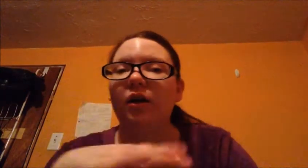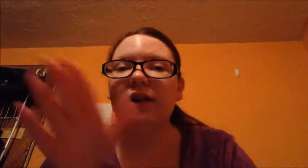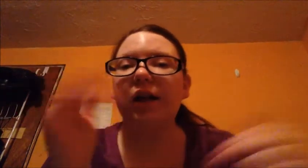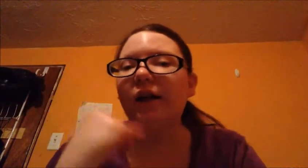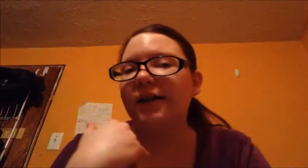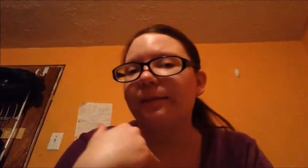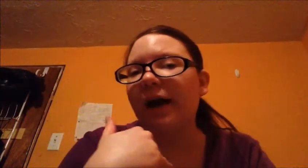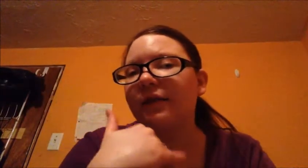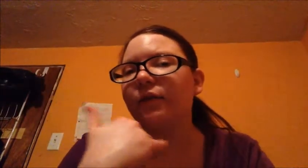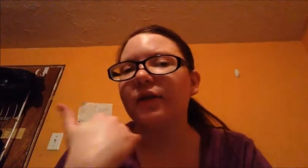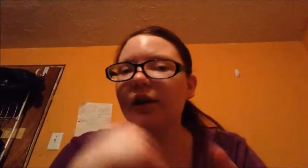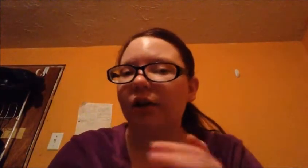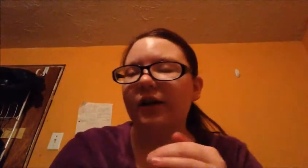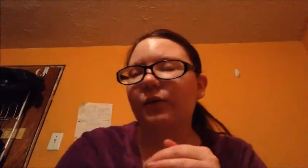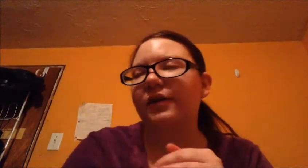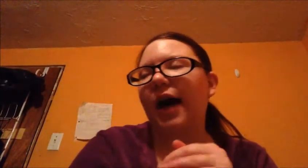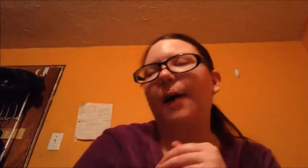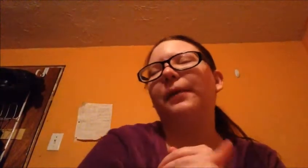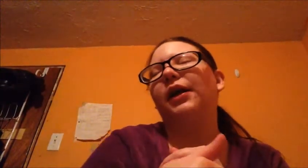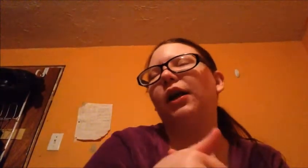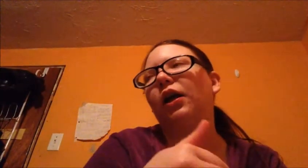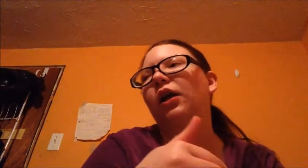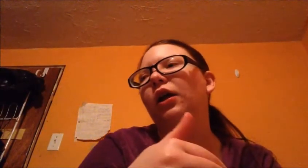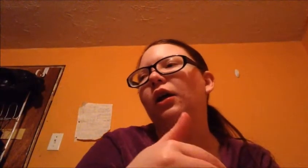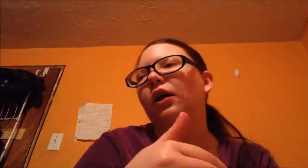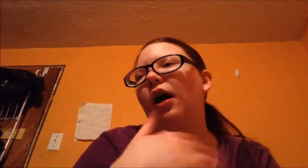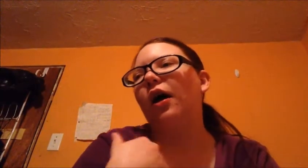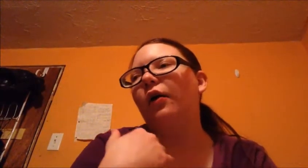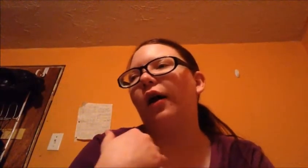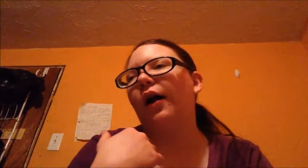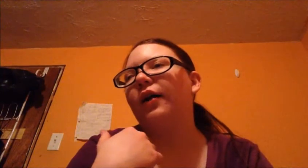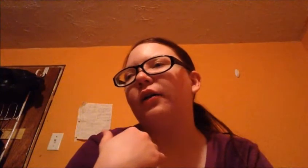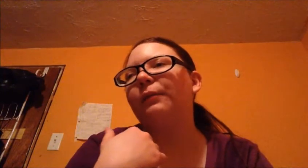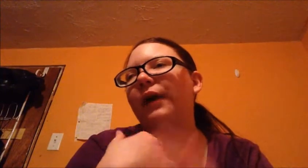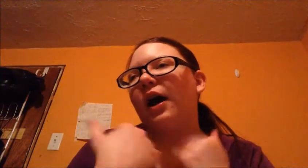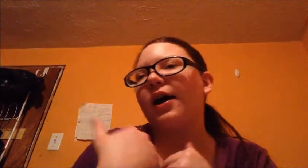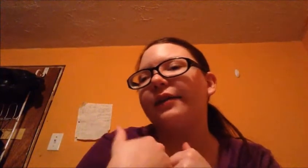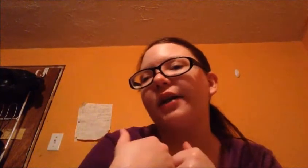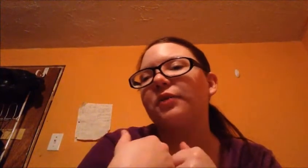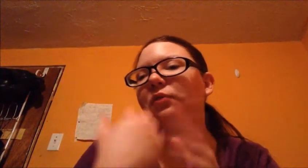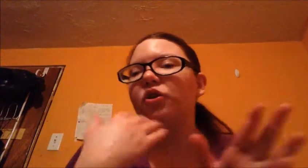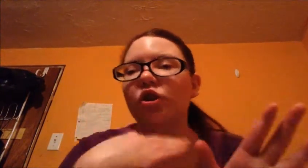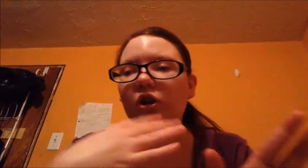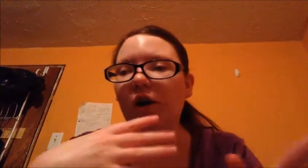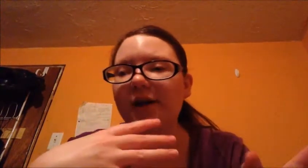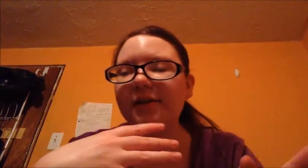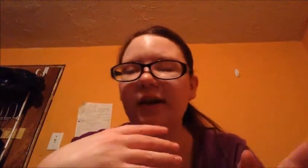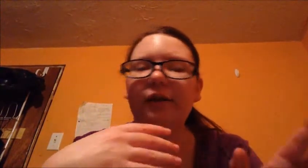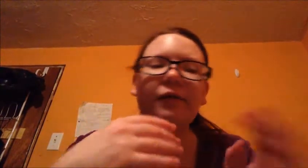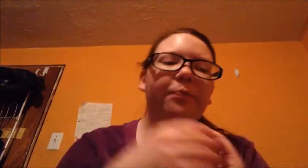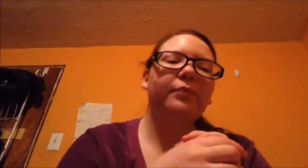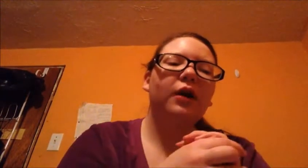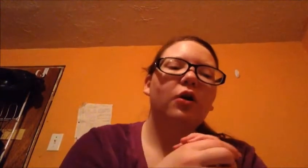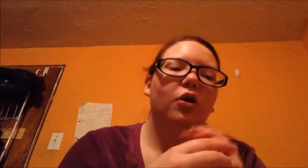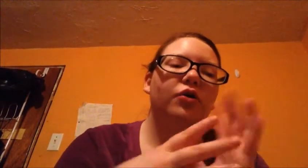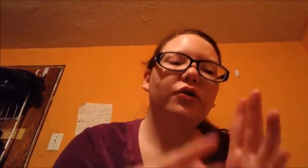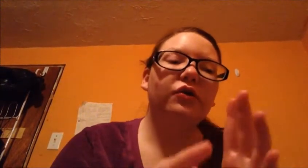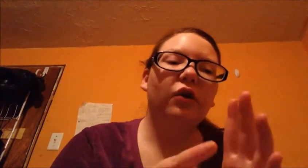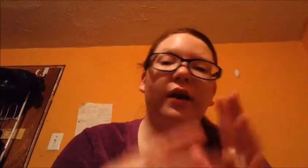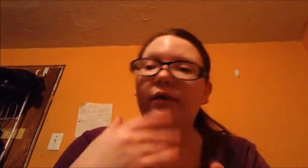Telling you guys some backstory. Telling you guys what's happening. Like, behind the text messages. All that stuff. And